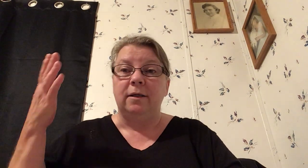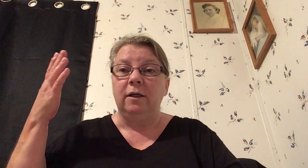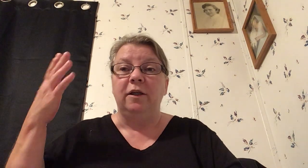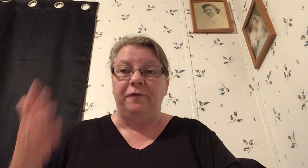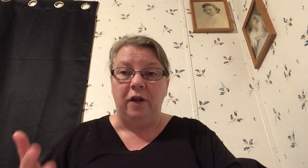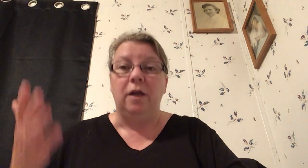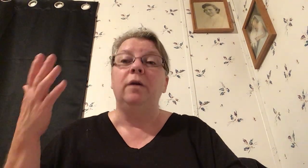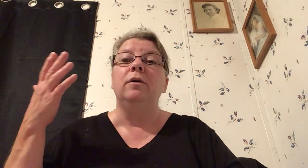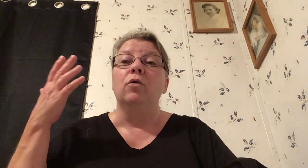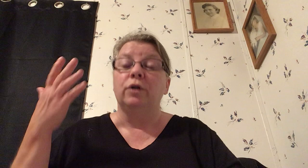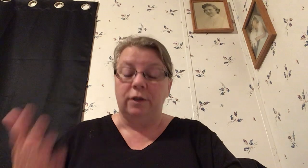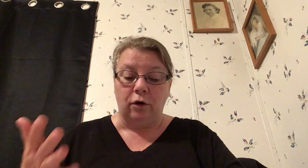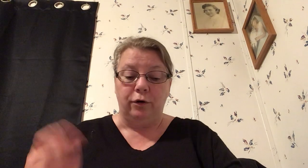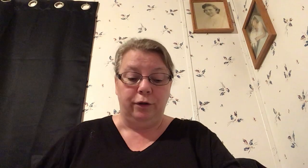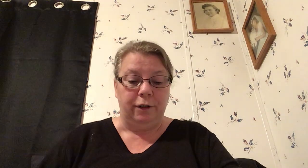defeated or disheartened